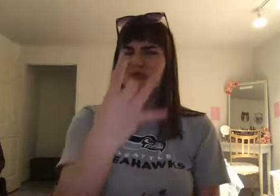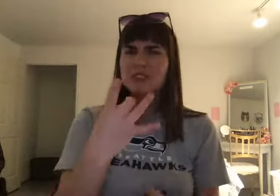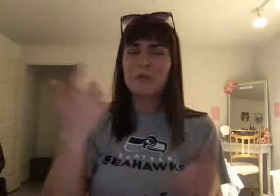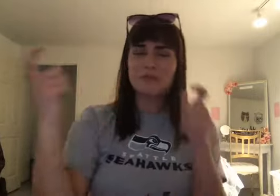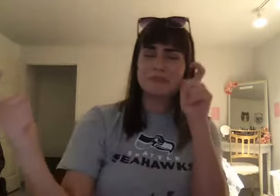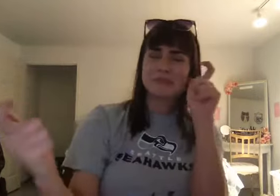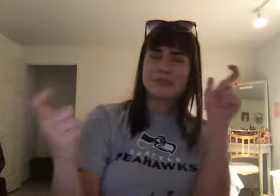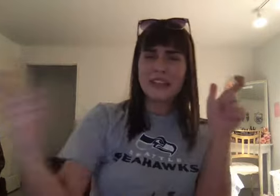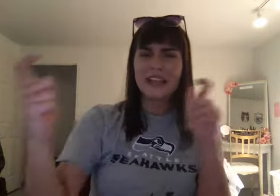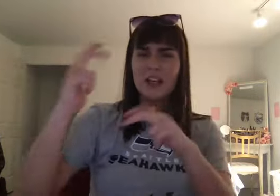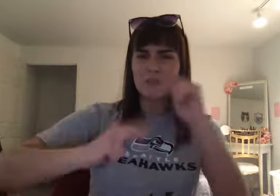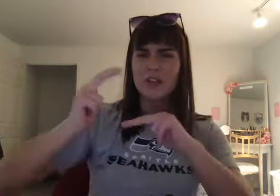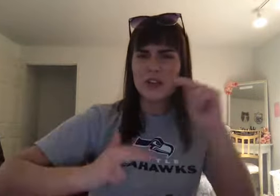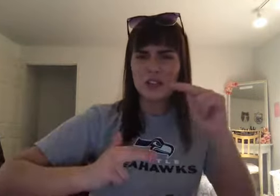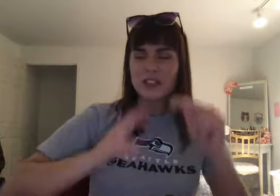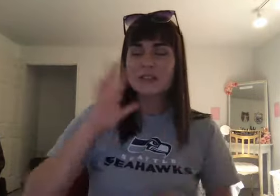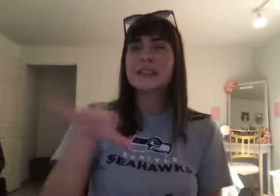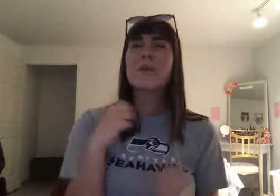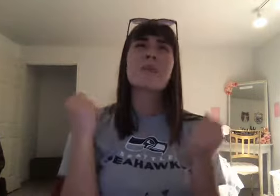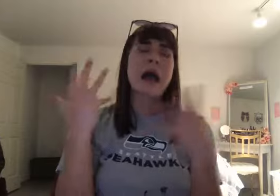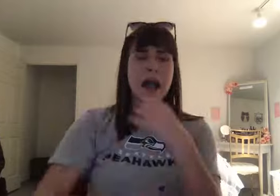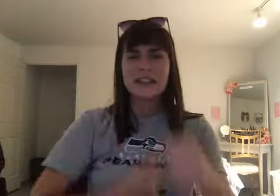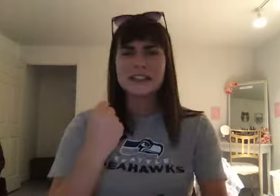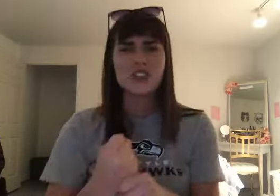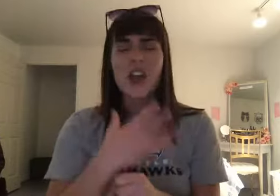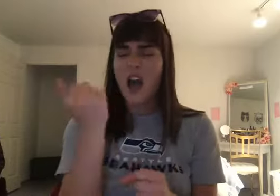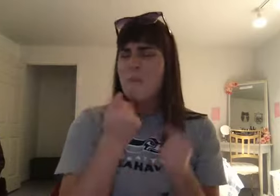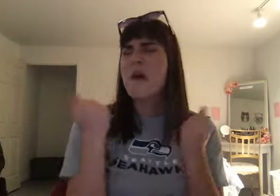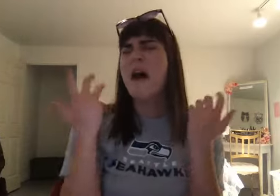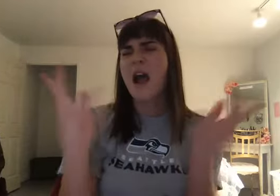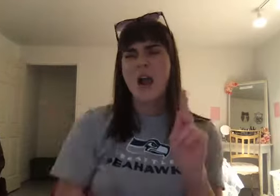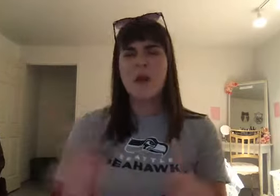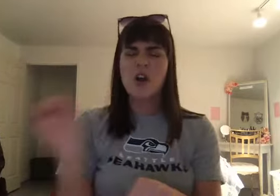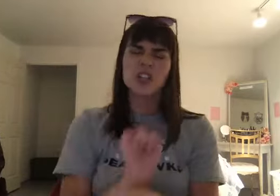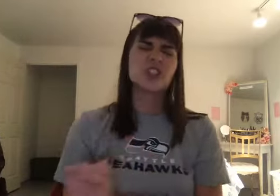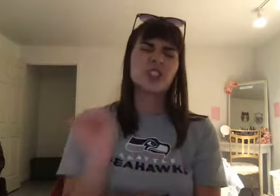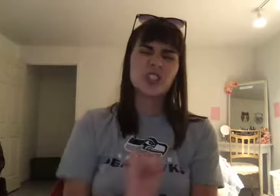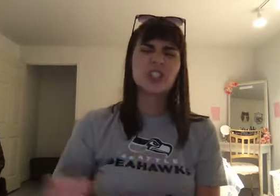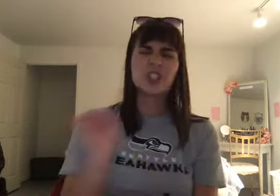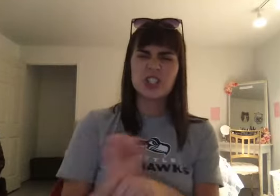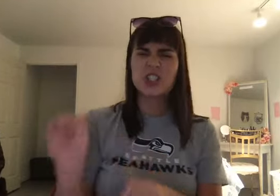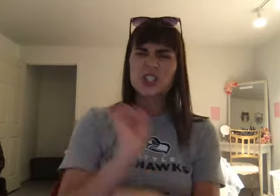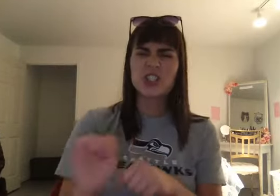take years. To build. And countless. Men and slaves. To build these. Were a religious symbol.